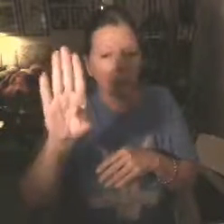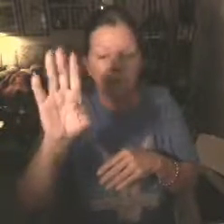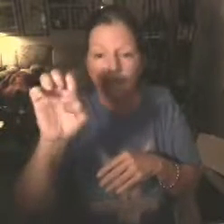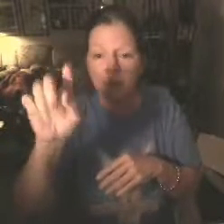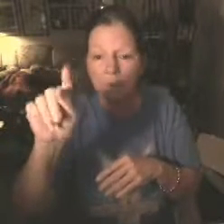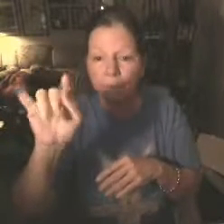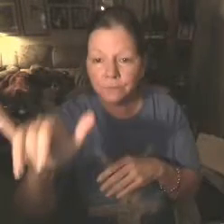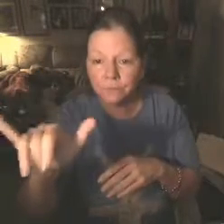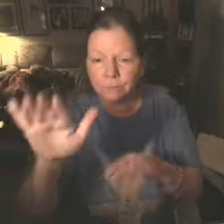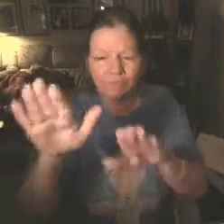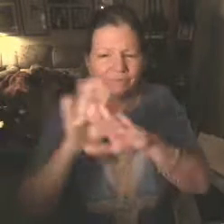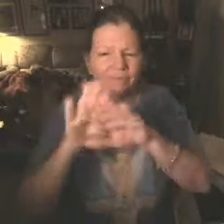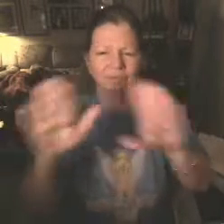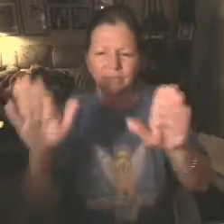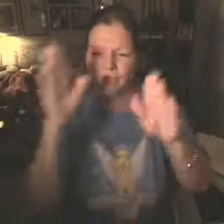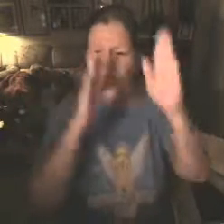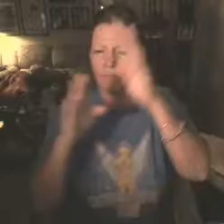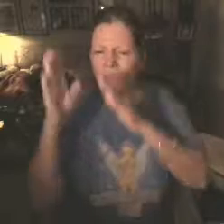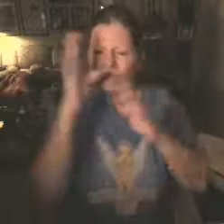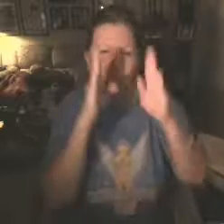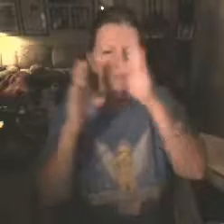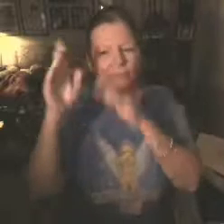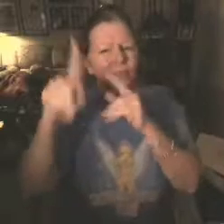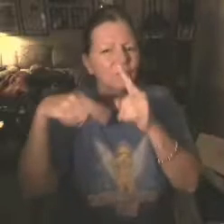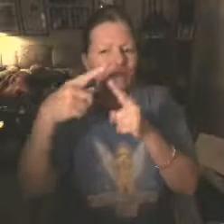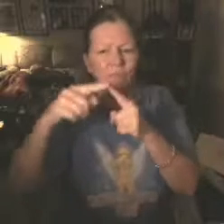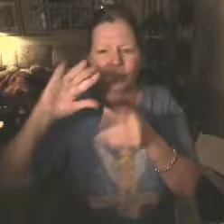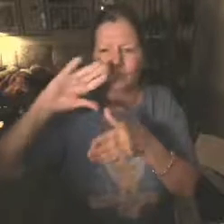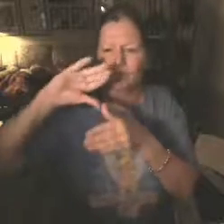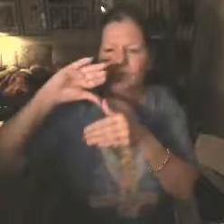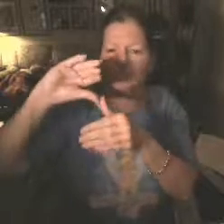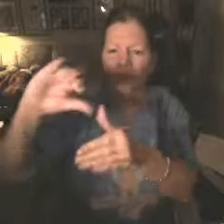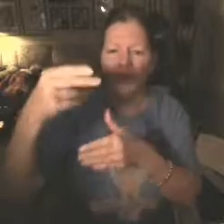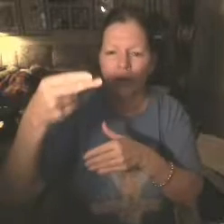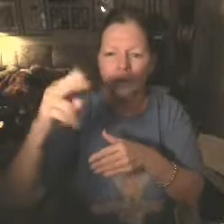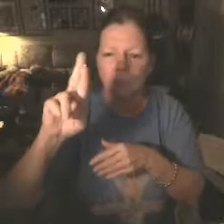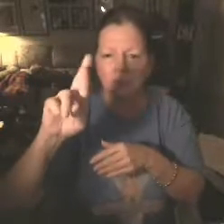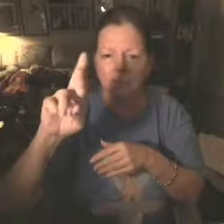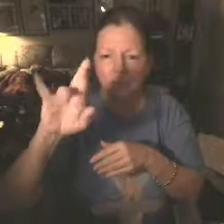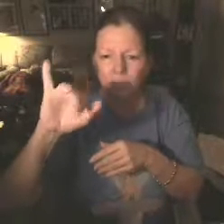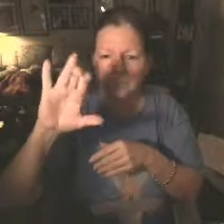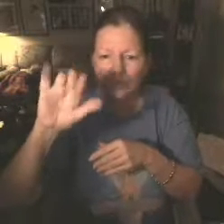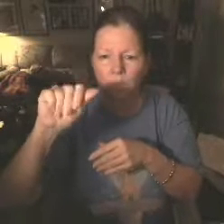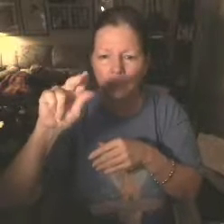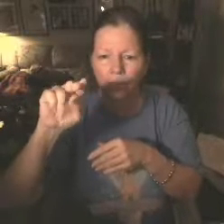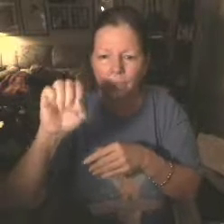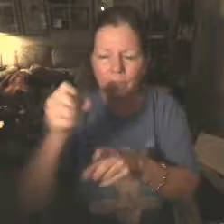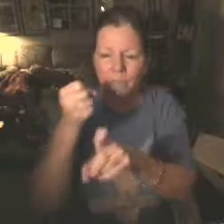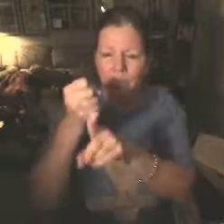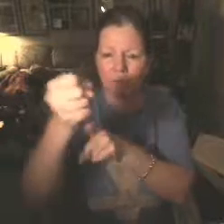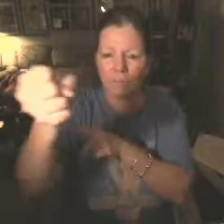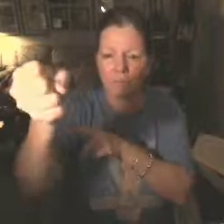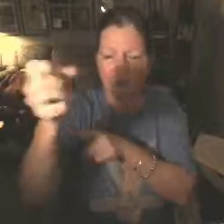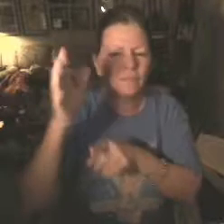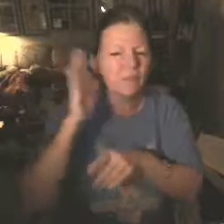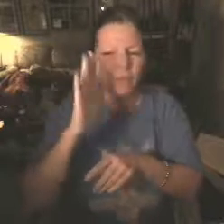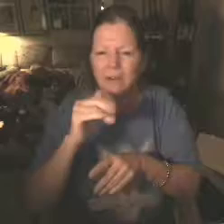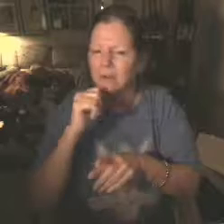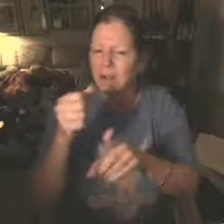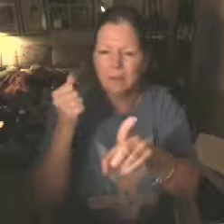36 hour Cialis or Cialis for daily use. Ask your doctor about Cialis today. So when the moment is rough, you